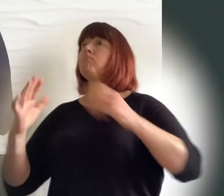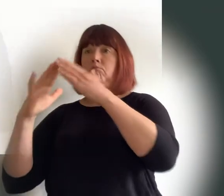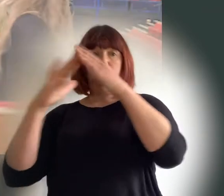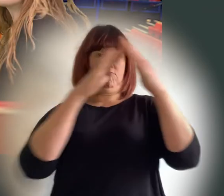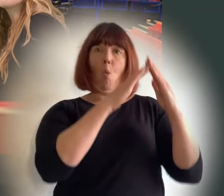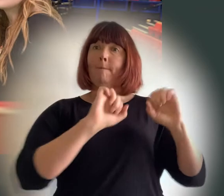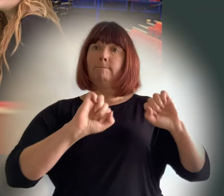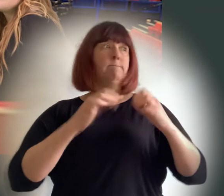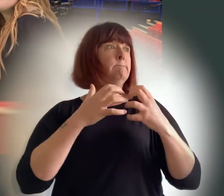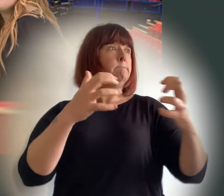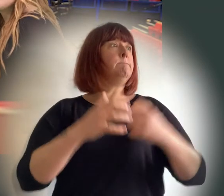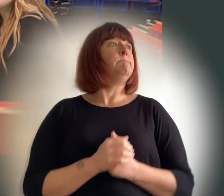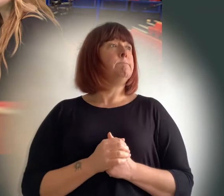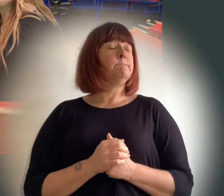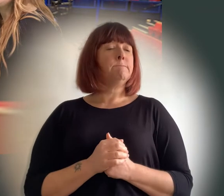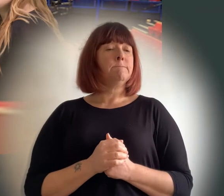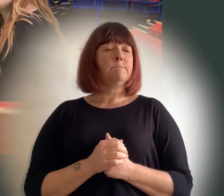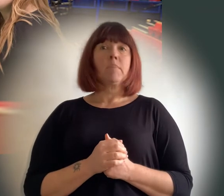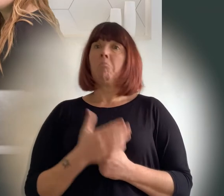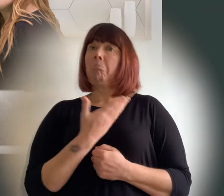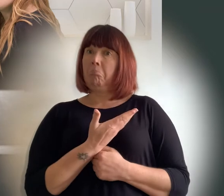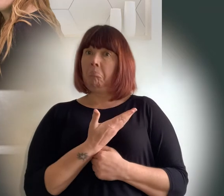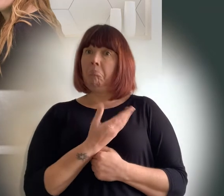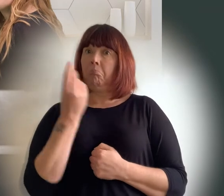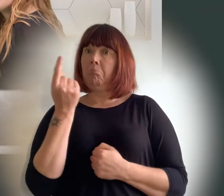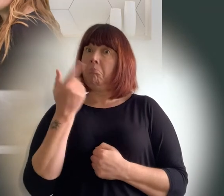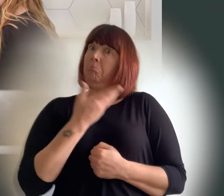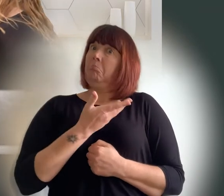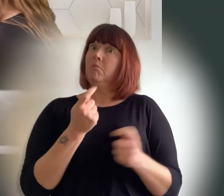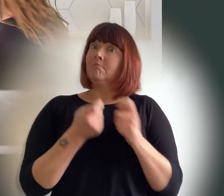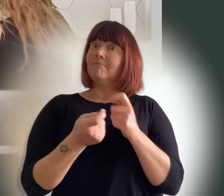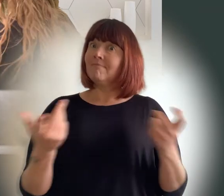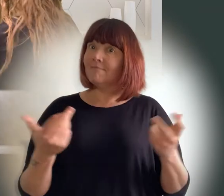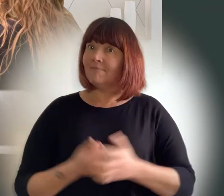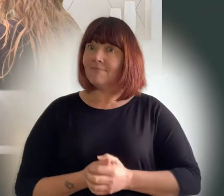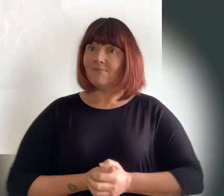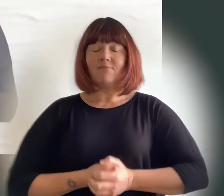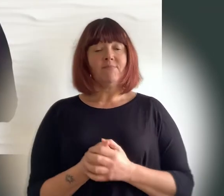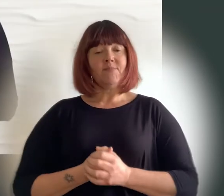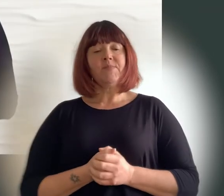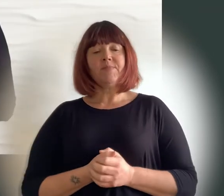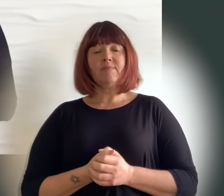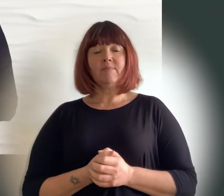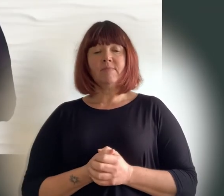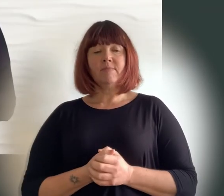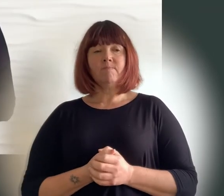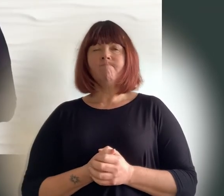making this available here in this case the channel isn't a